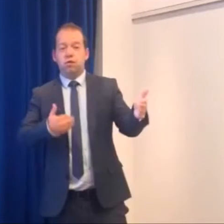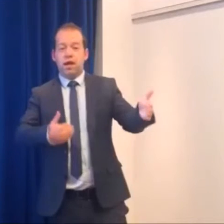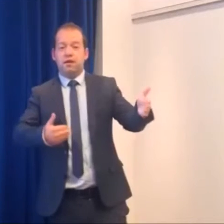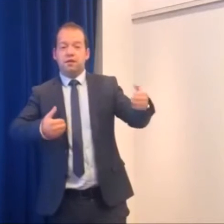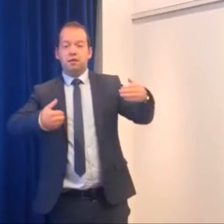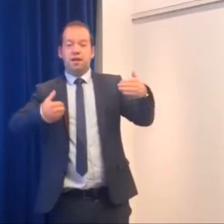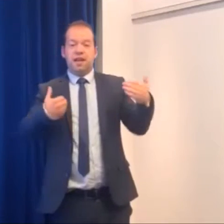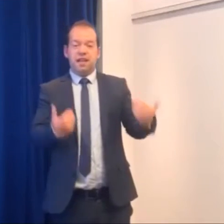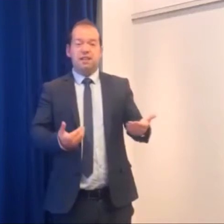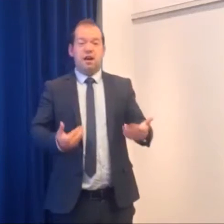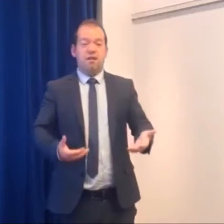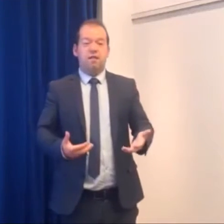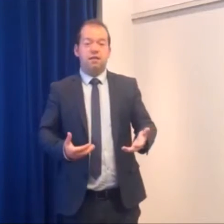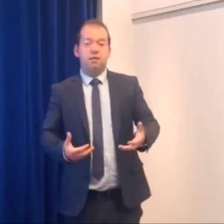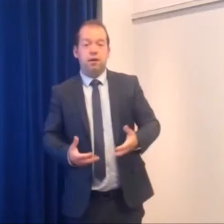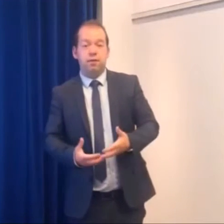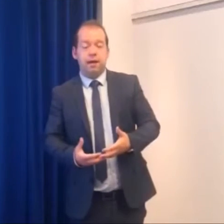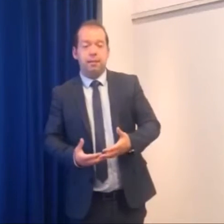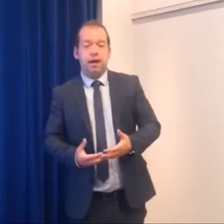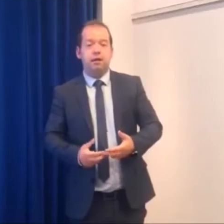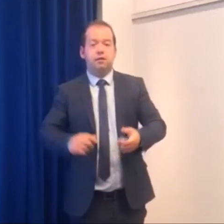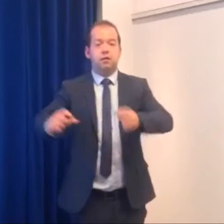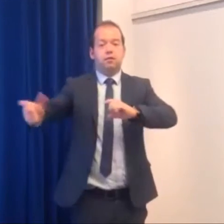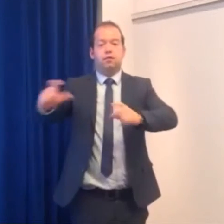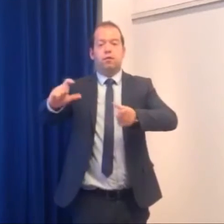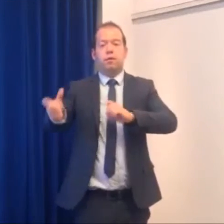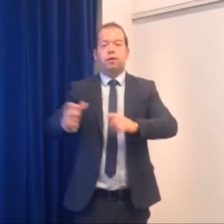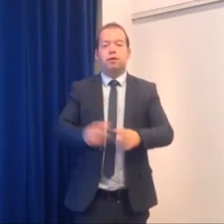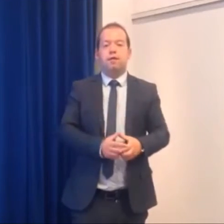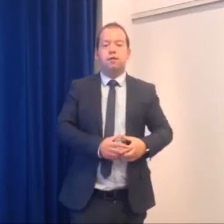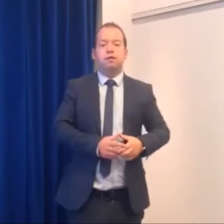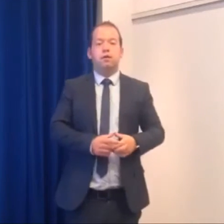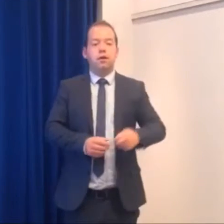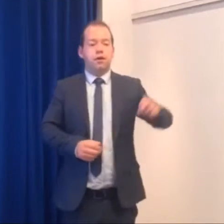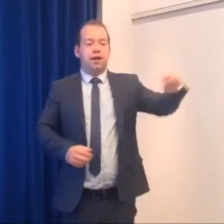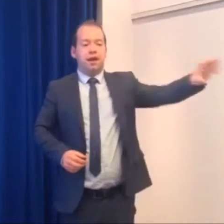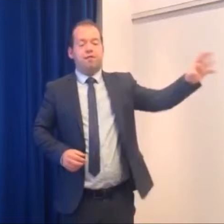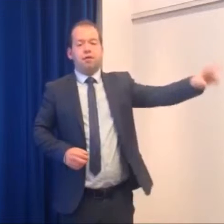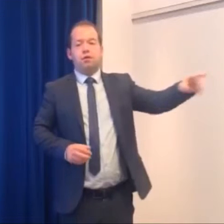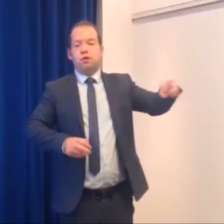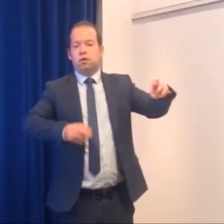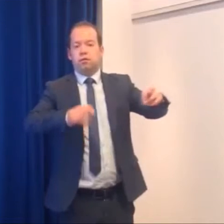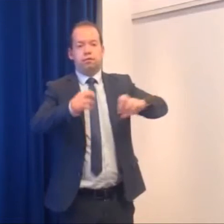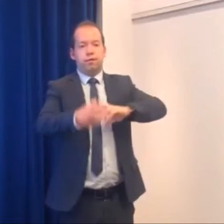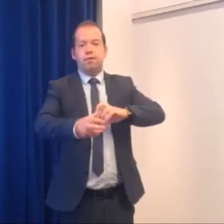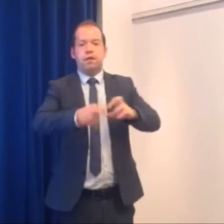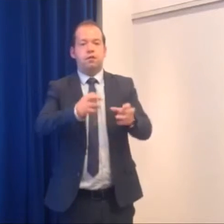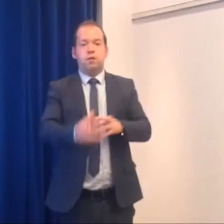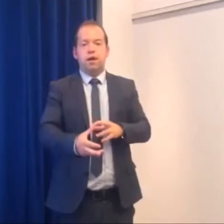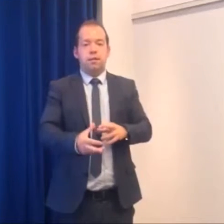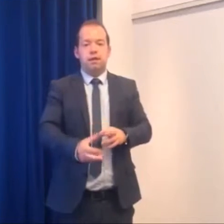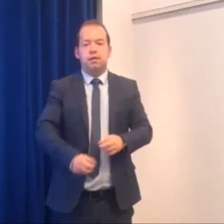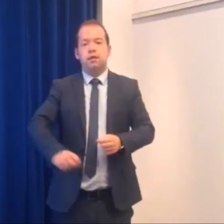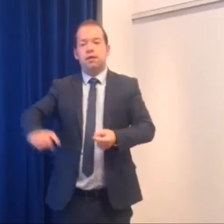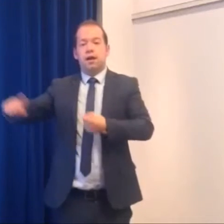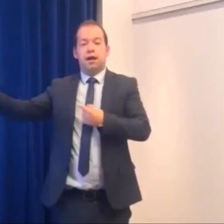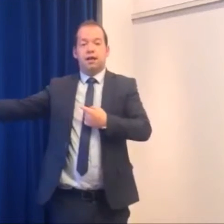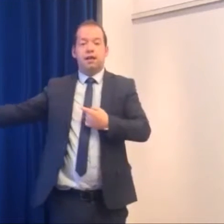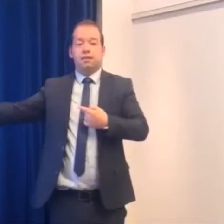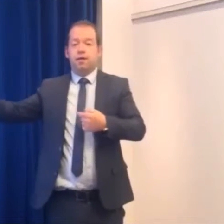late in the office when they get back because you know we've been traveling so get everything done you know 15-20 minutes and get them